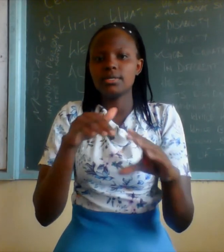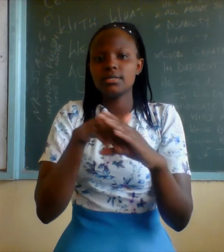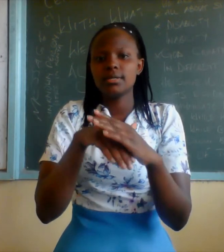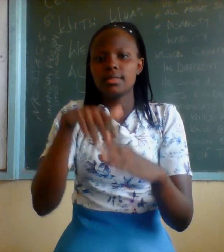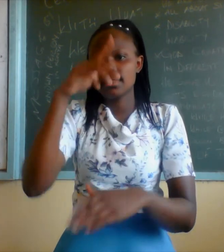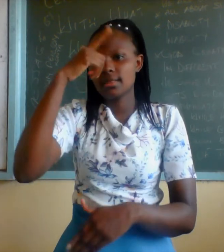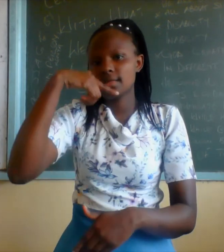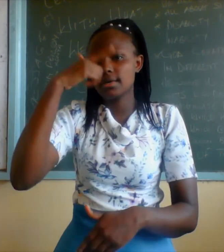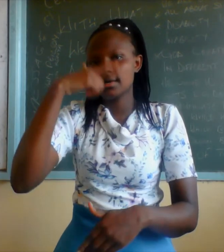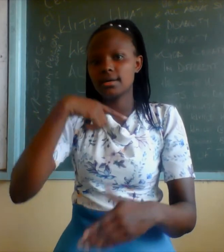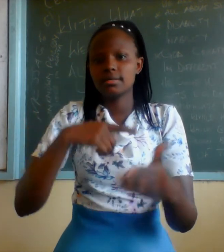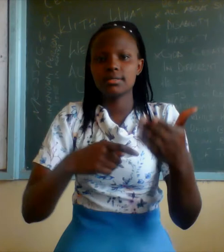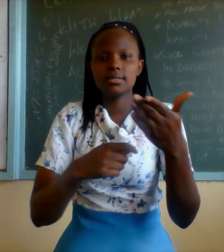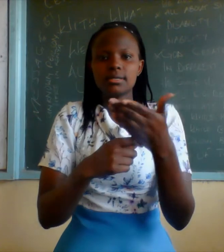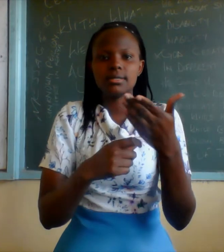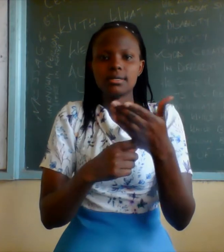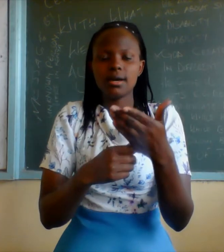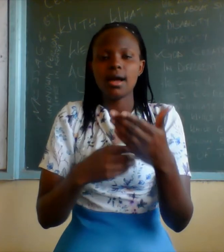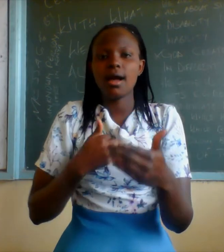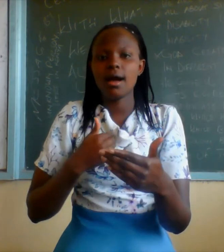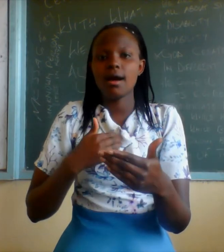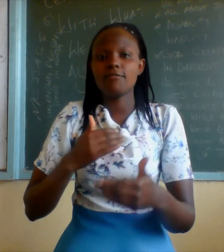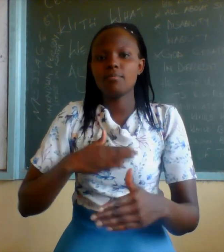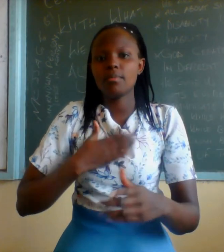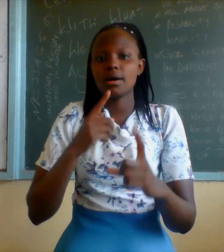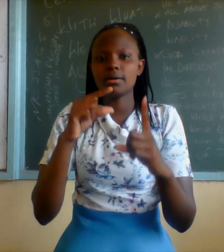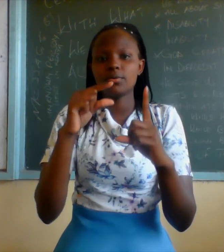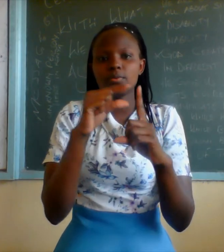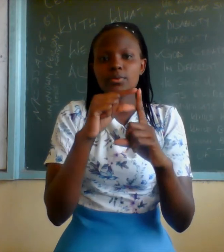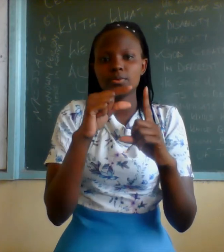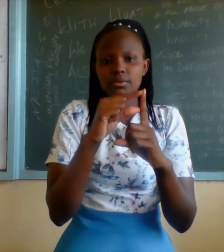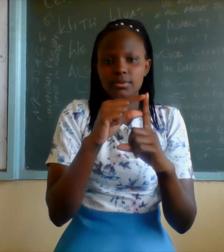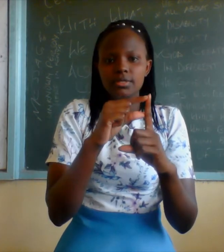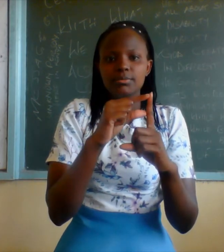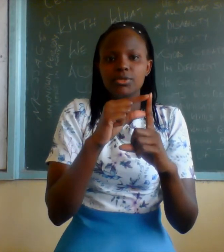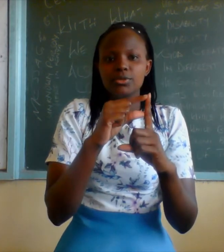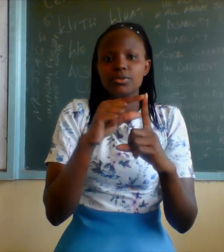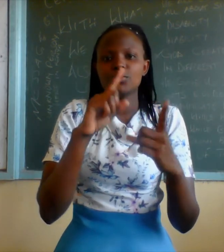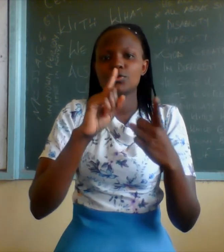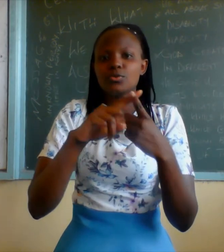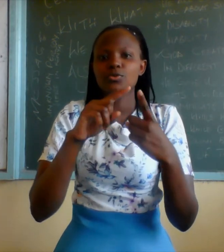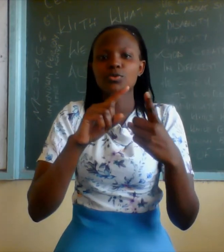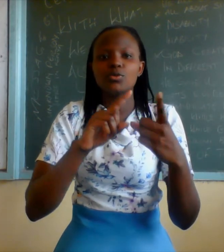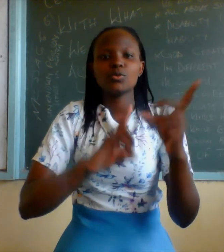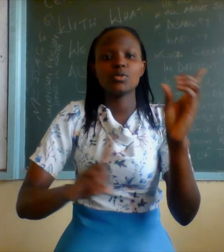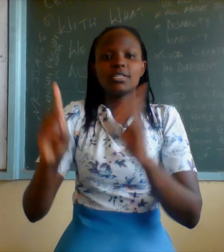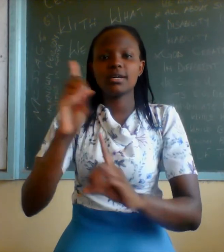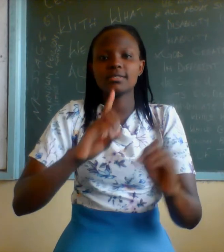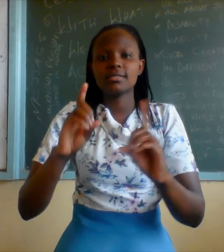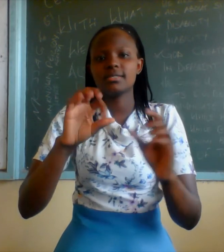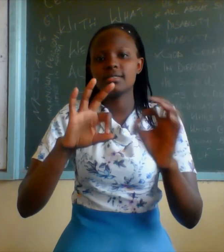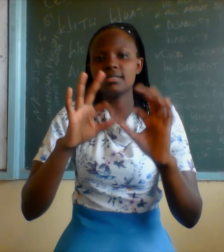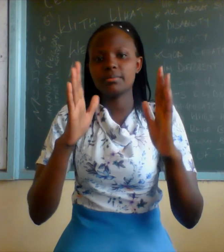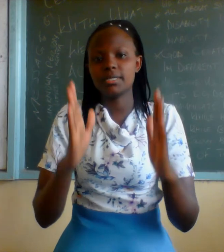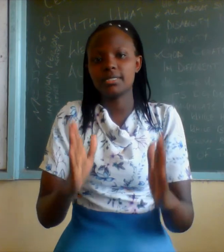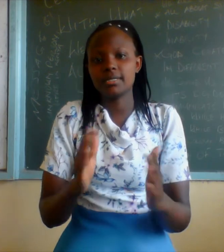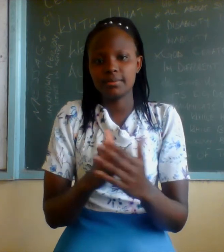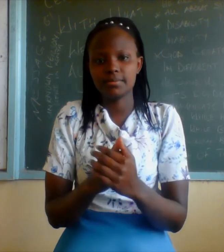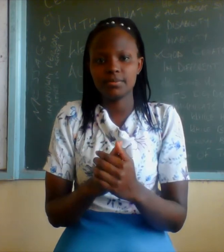and I love my tribute to the dancing interpreter. Unfortunately, my memory fails